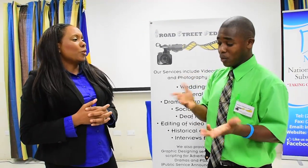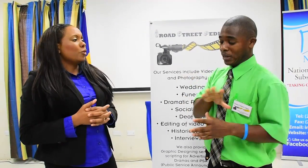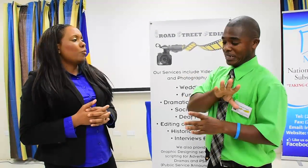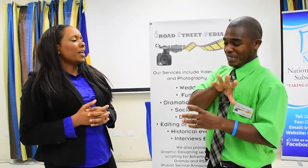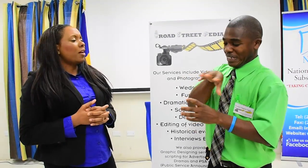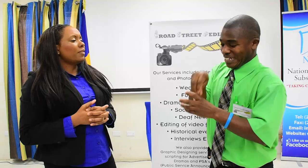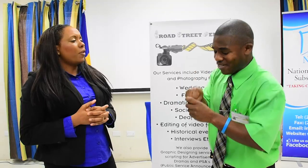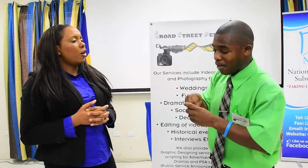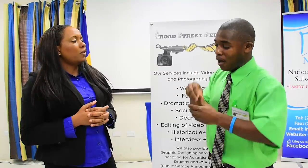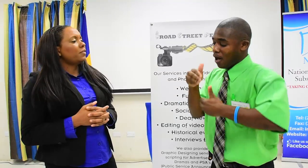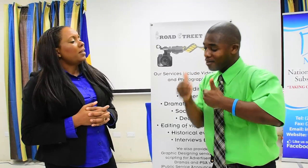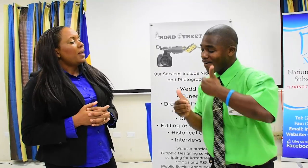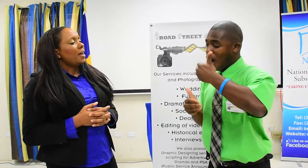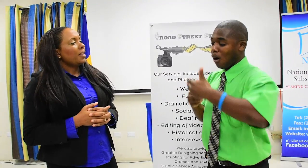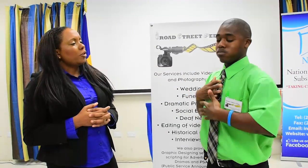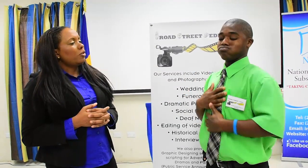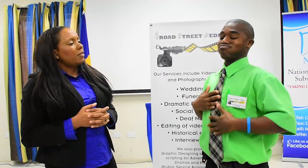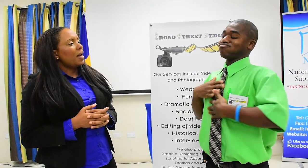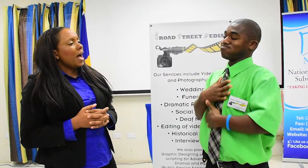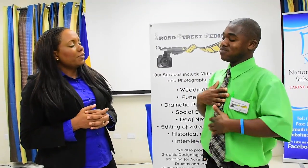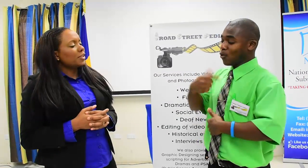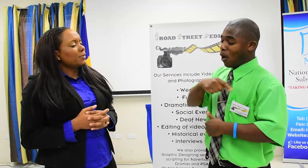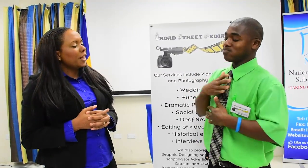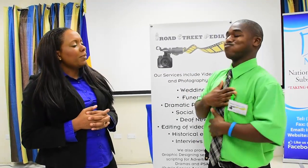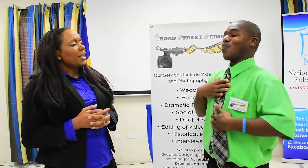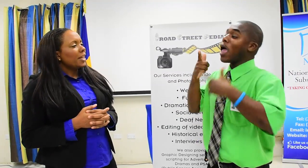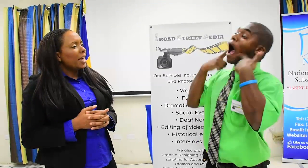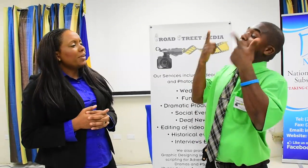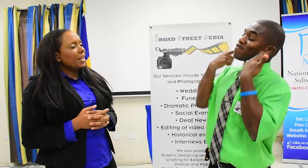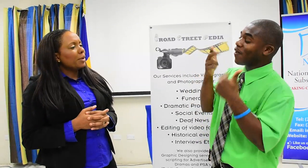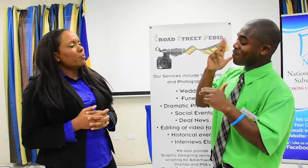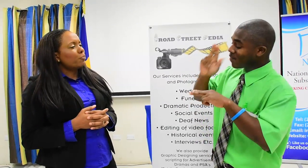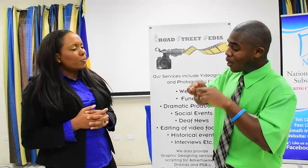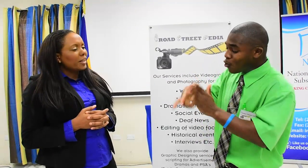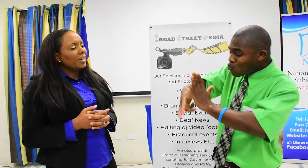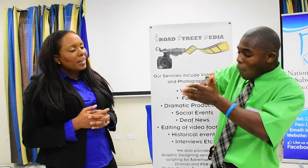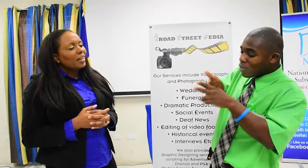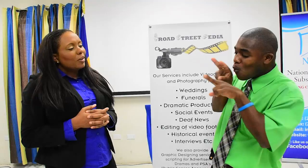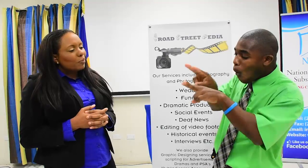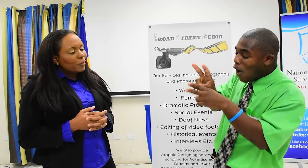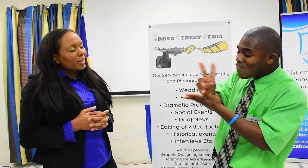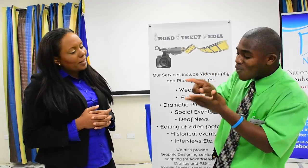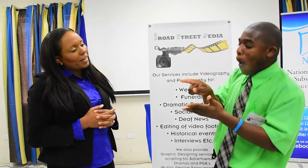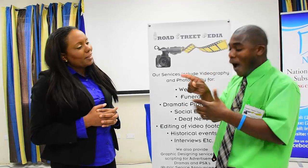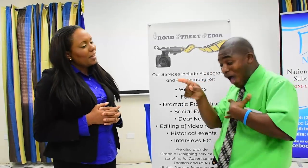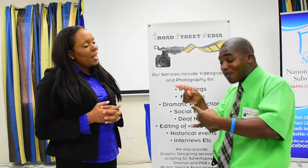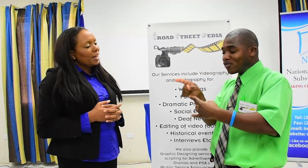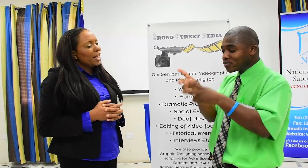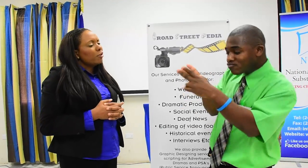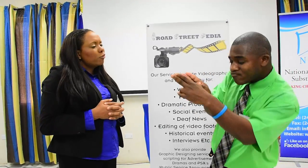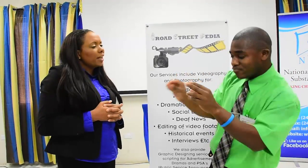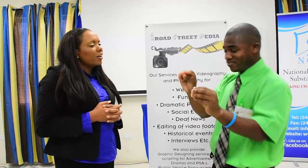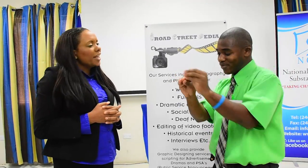so when I got involved, after some time, I became pretty good at it,